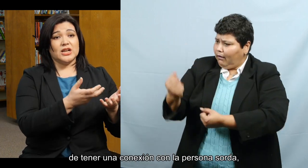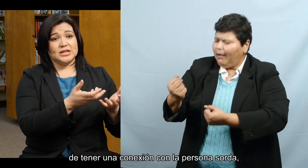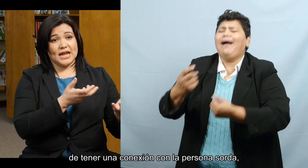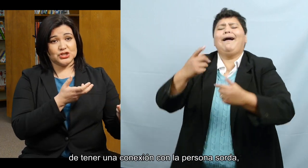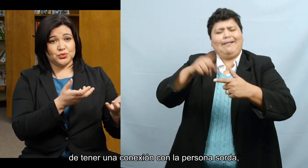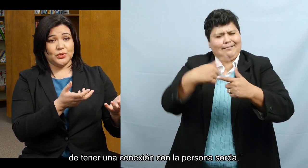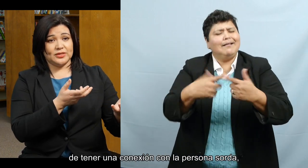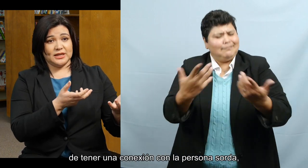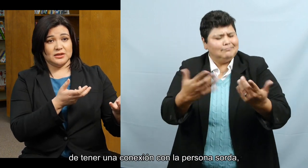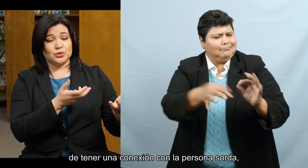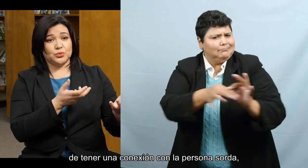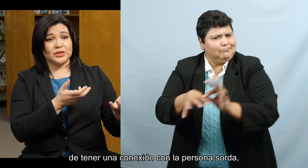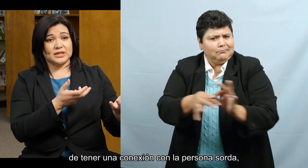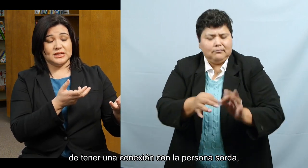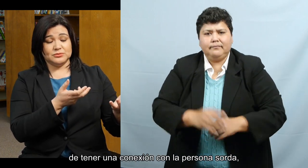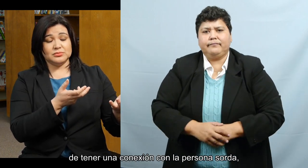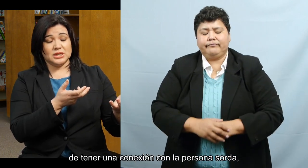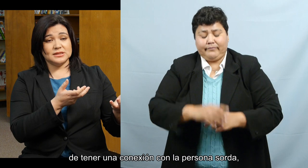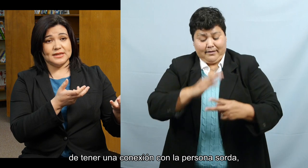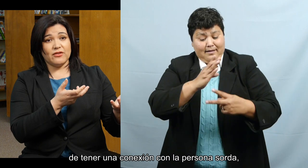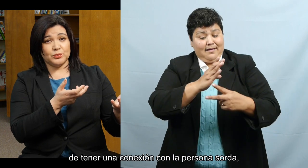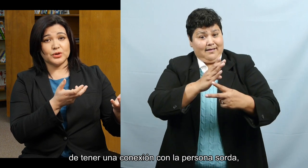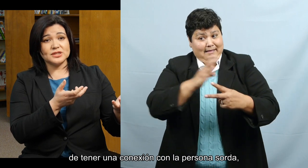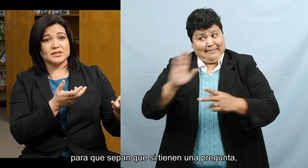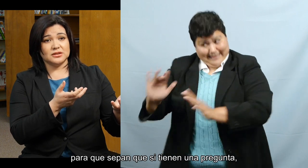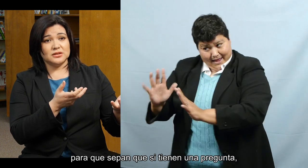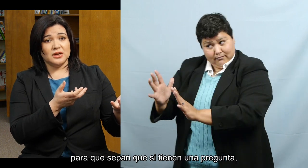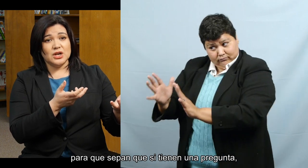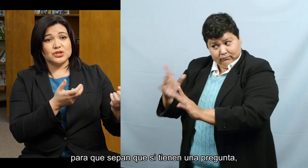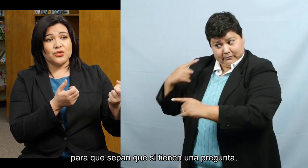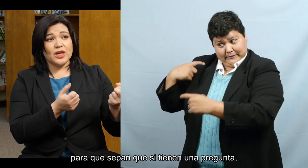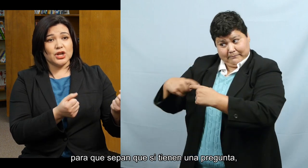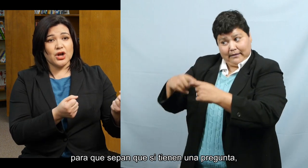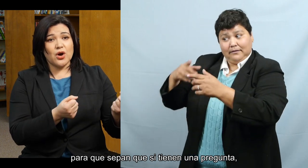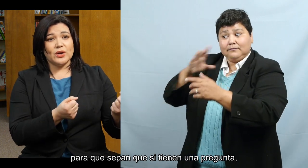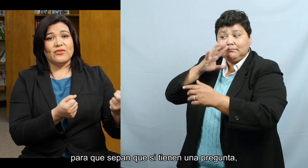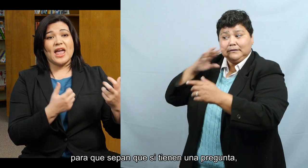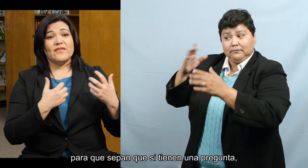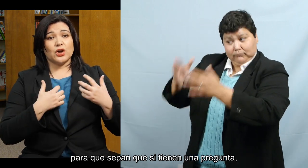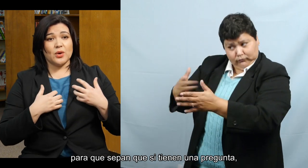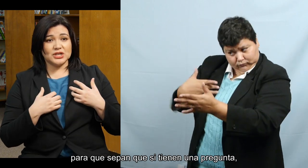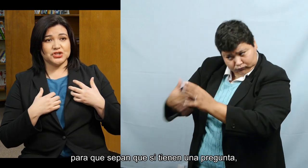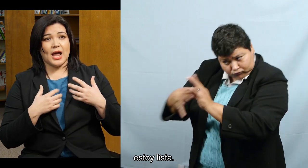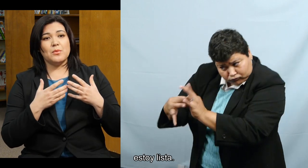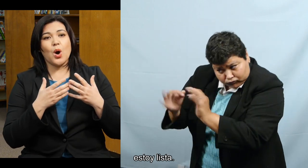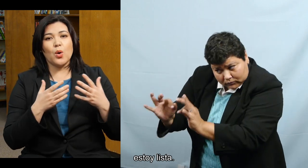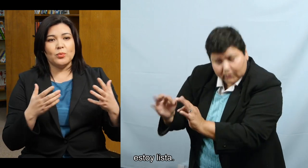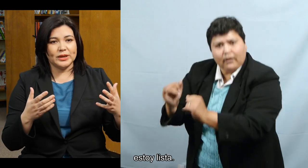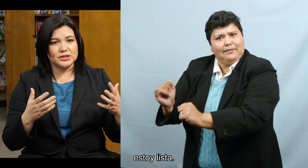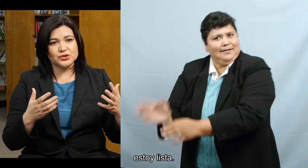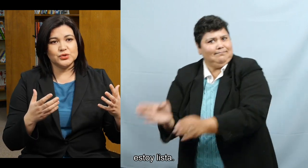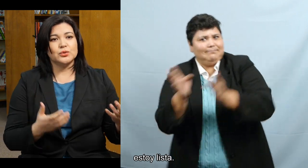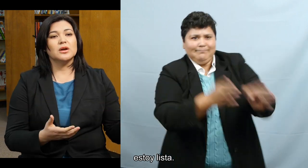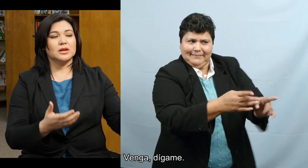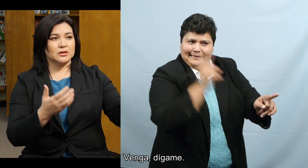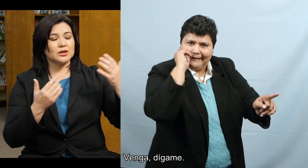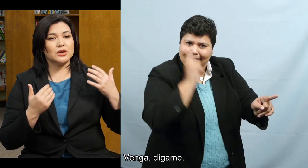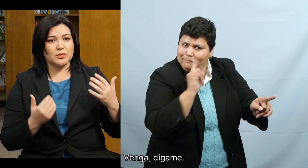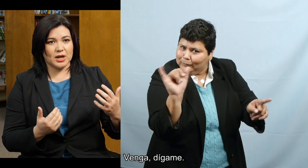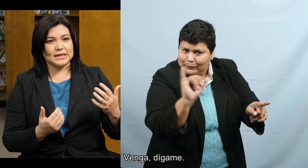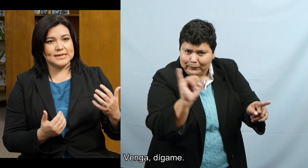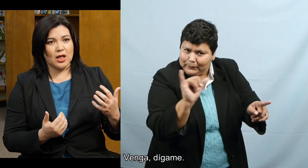try to have a connection with the deaf person so they know if I have a question, I'm open to,